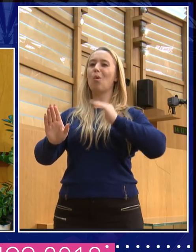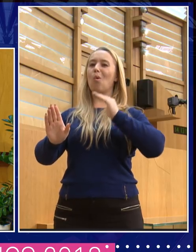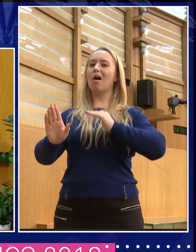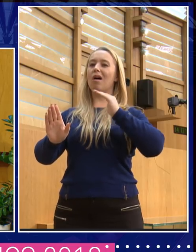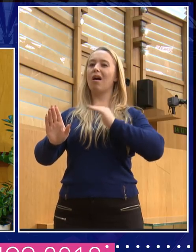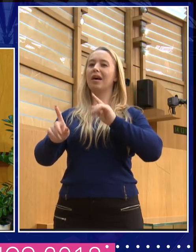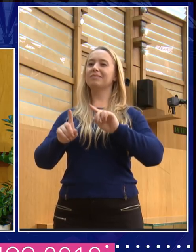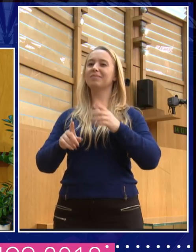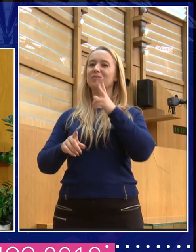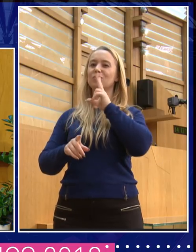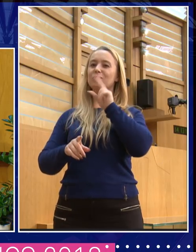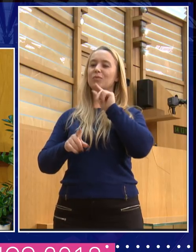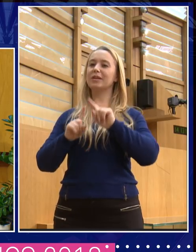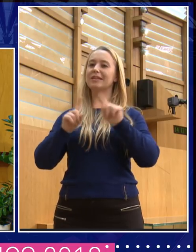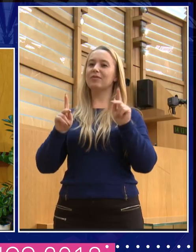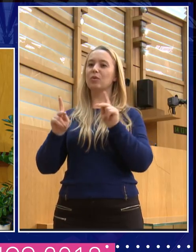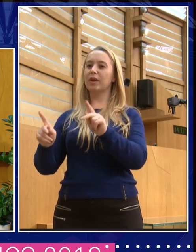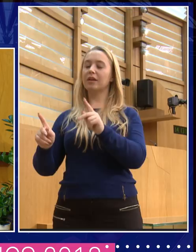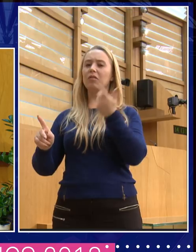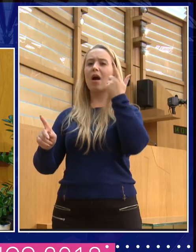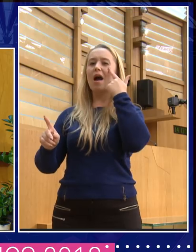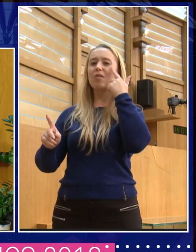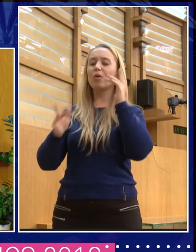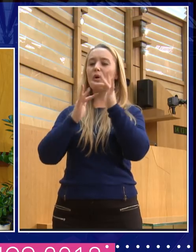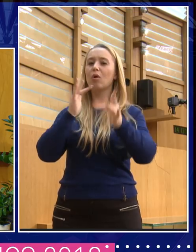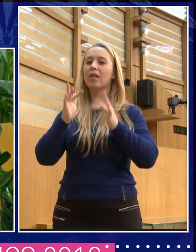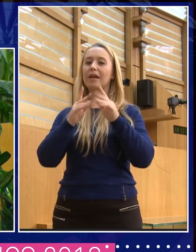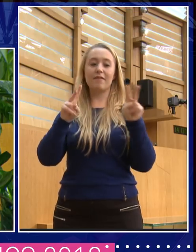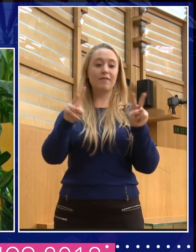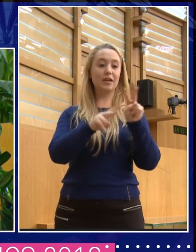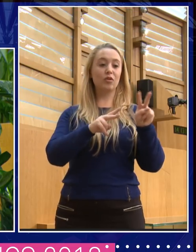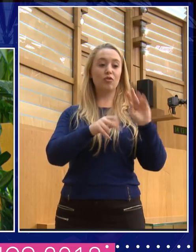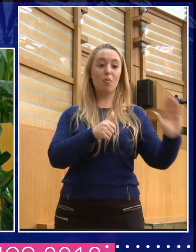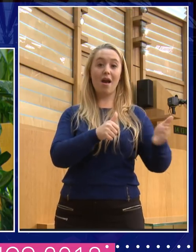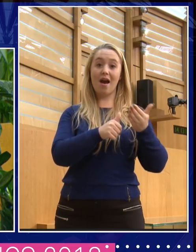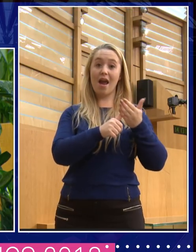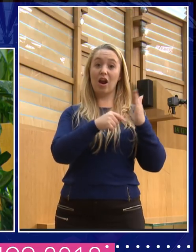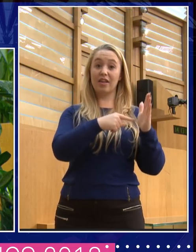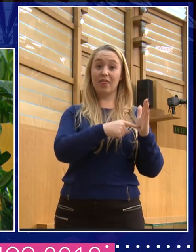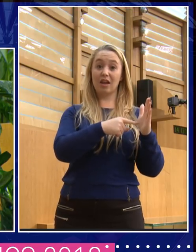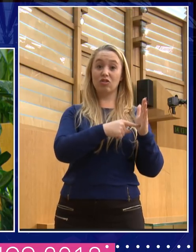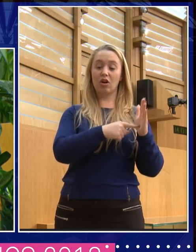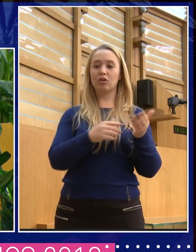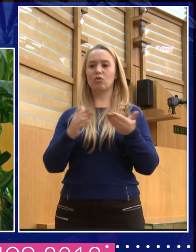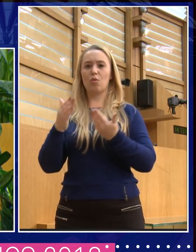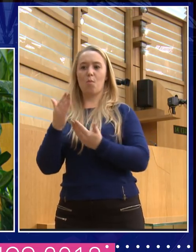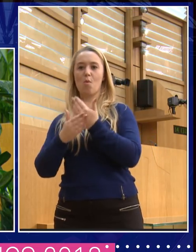early videos of Thatcher and the later videos of Thatcher, you see that instantly. That's what has happened. And